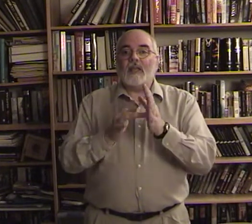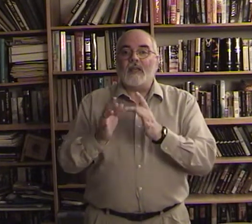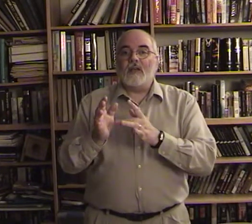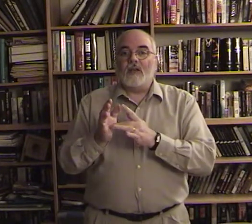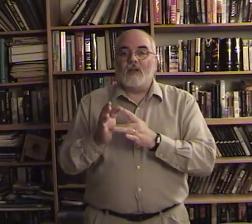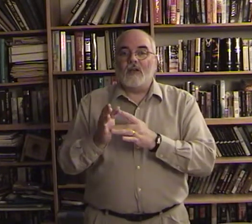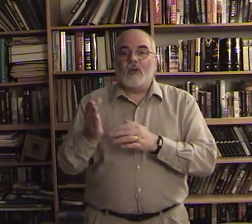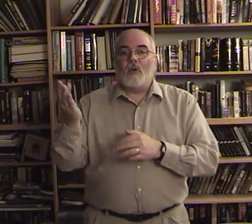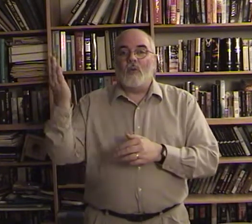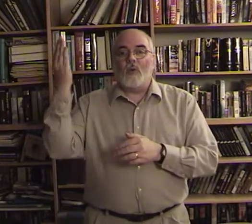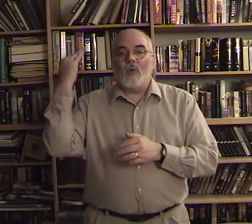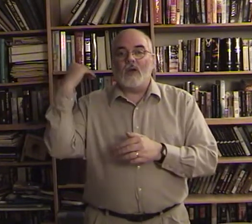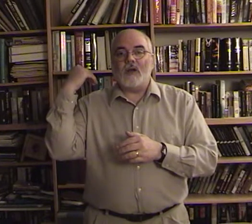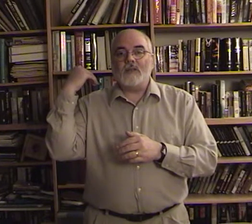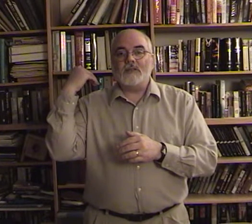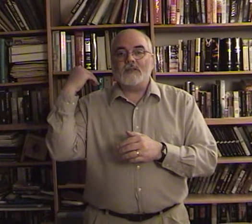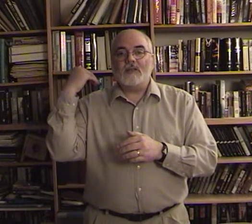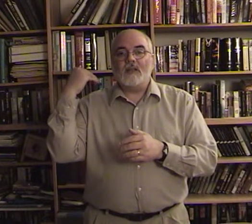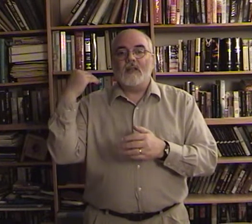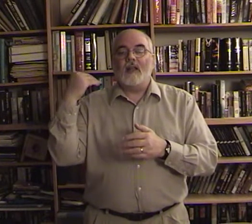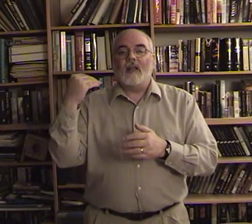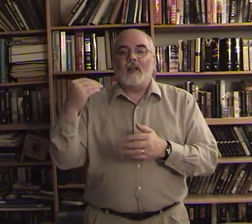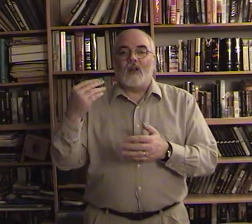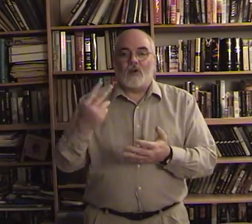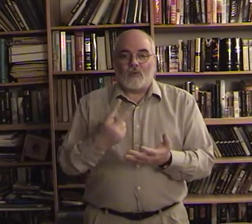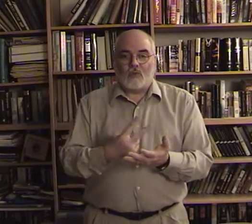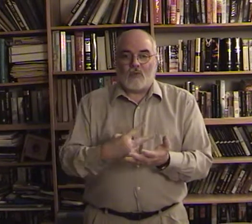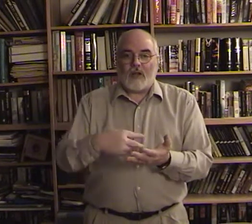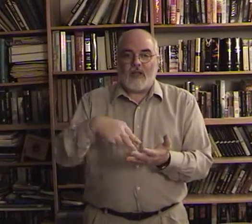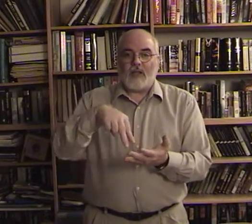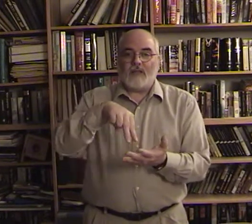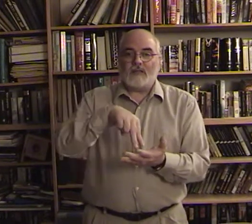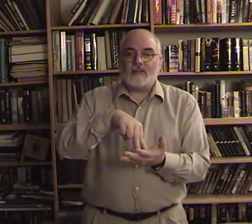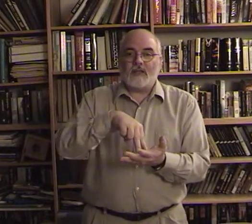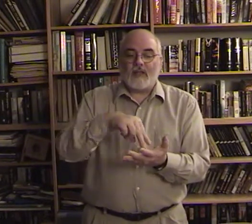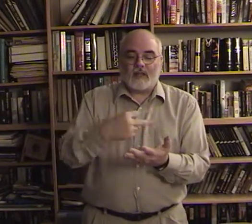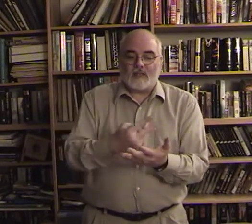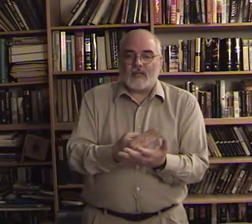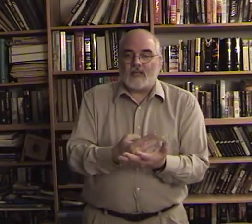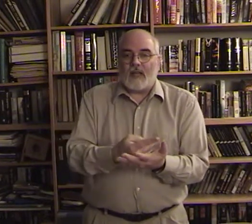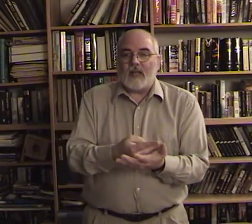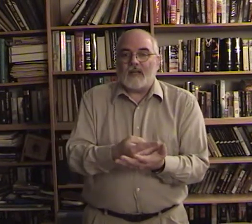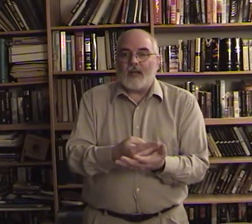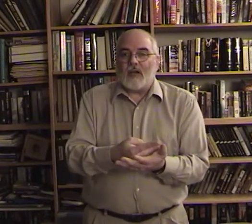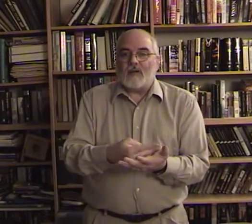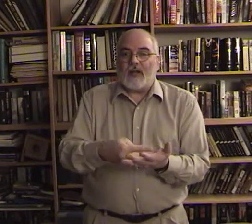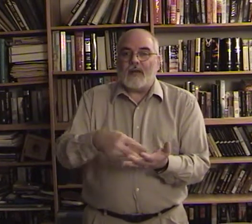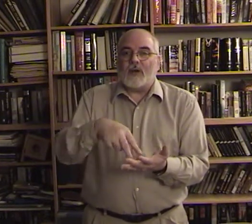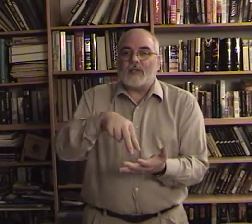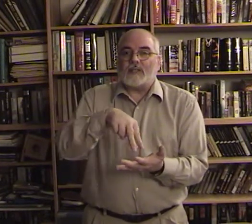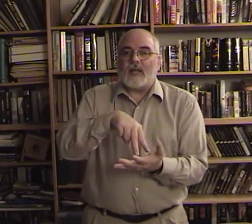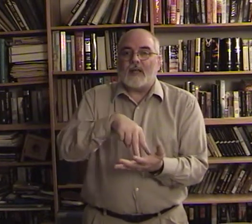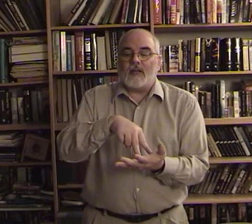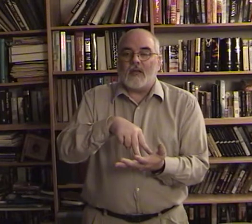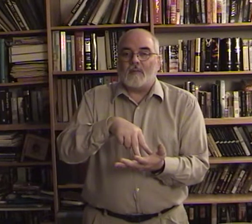was raised this is he's laying down and now he's standing up